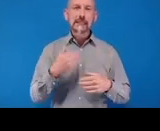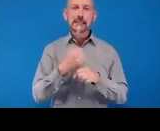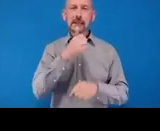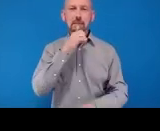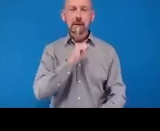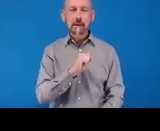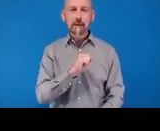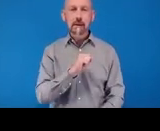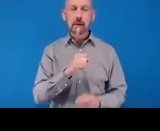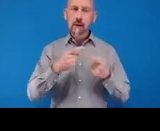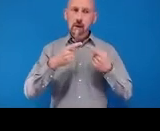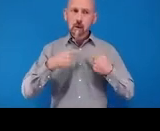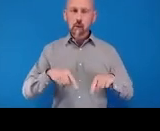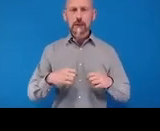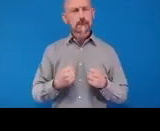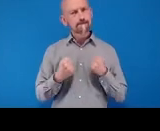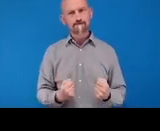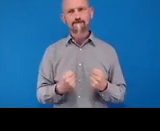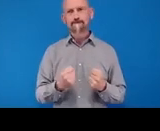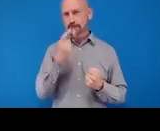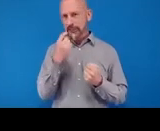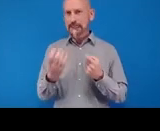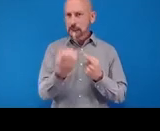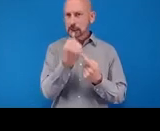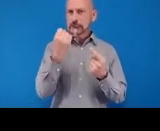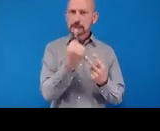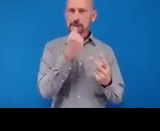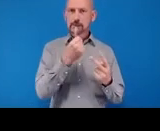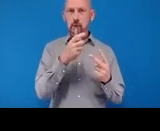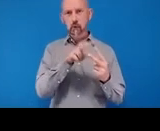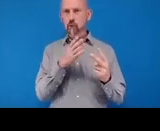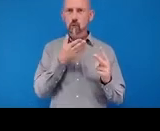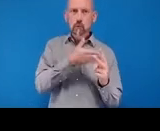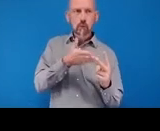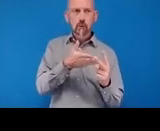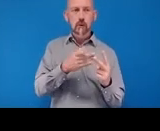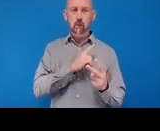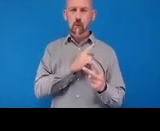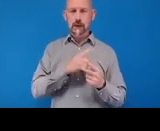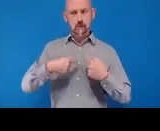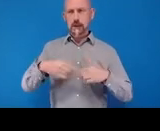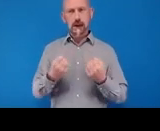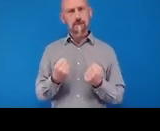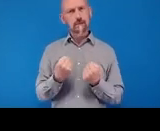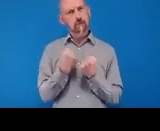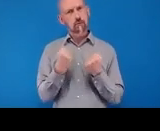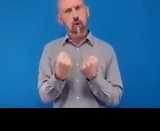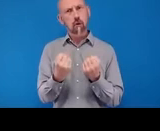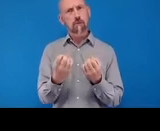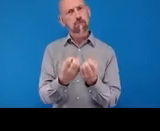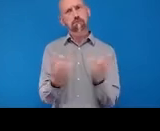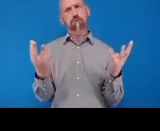those two initiatives because we have strength. We have more than 3,000